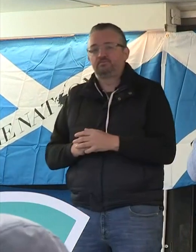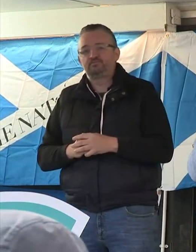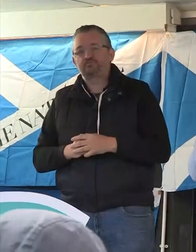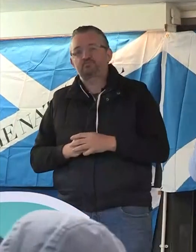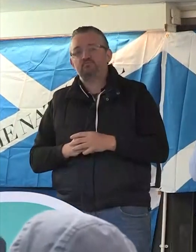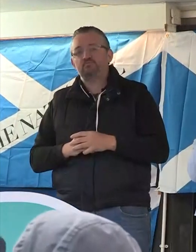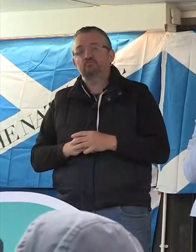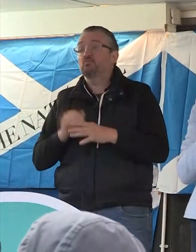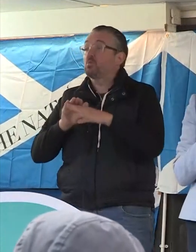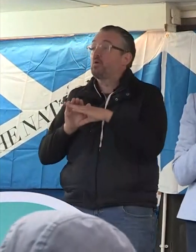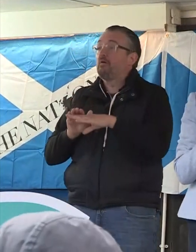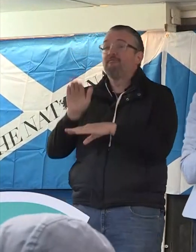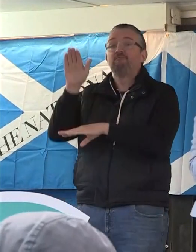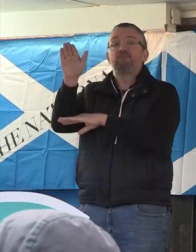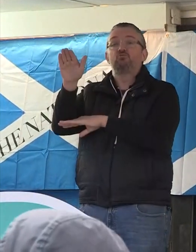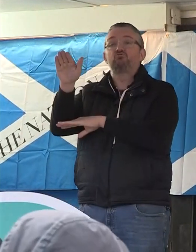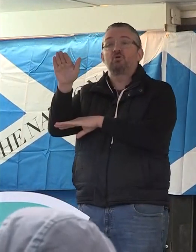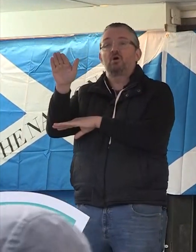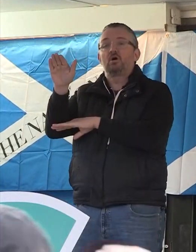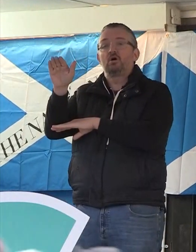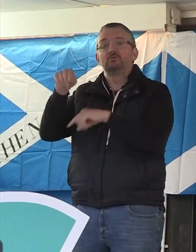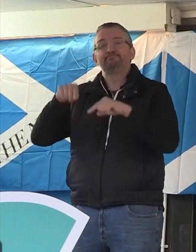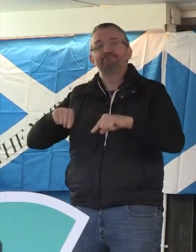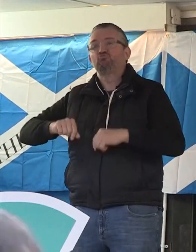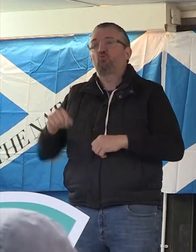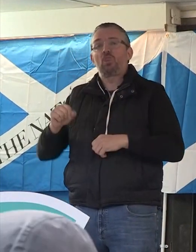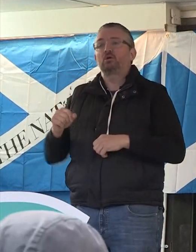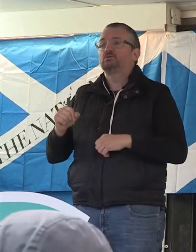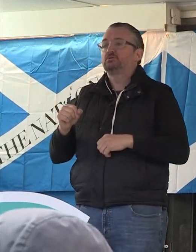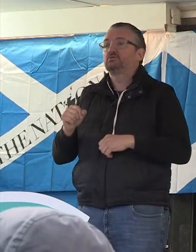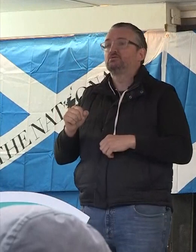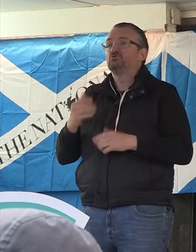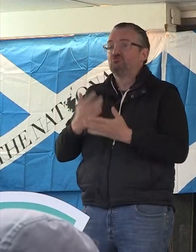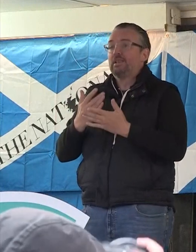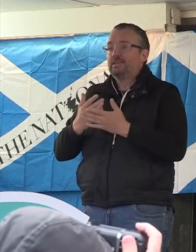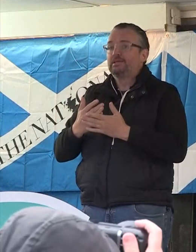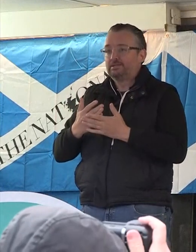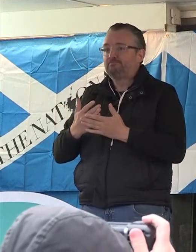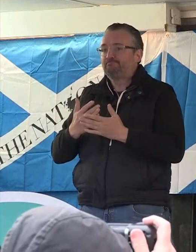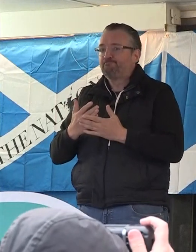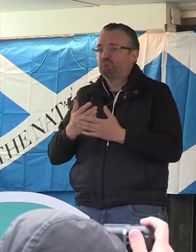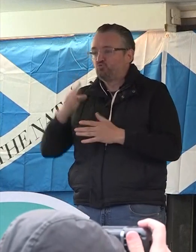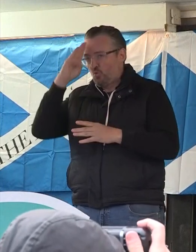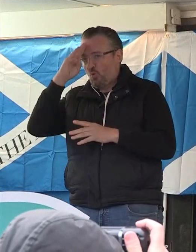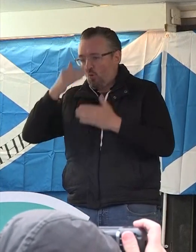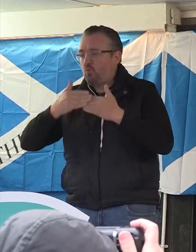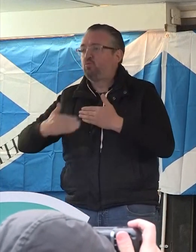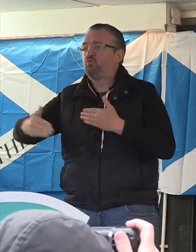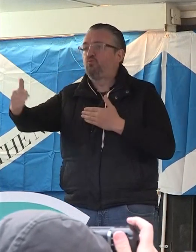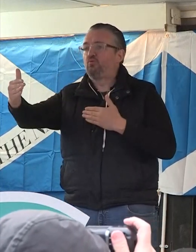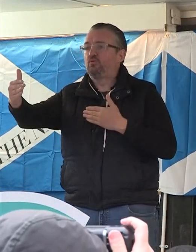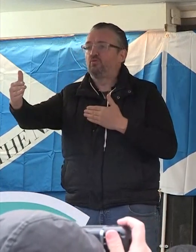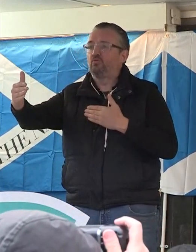The future of our country is on the line and